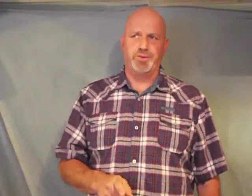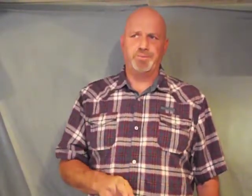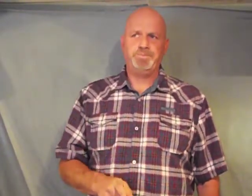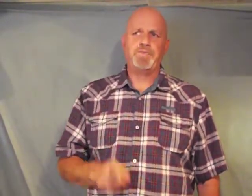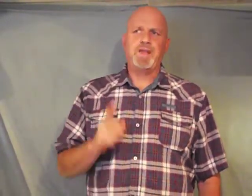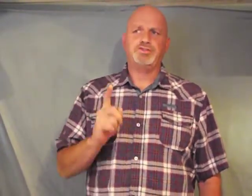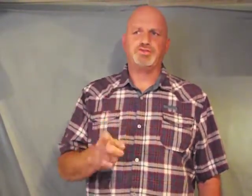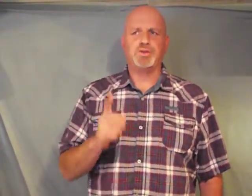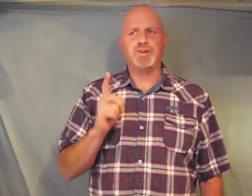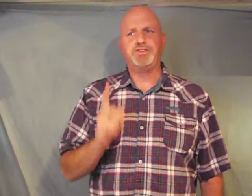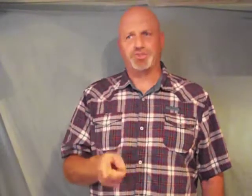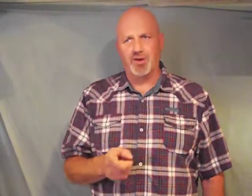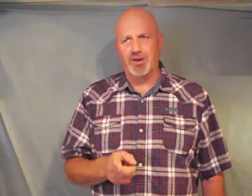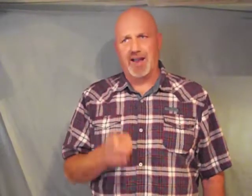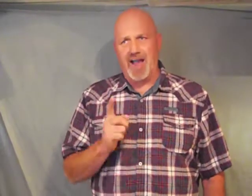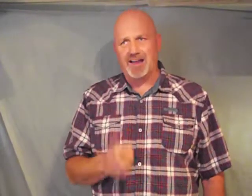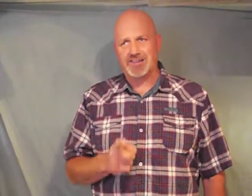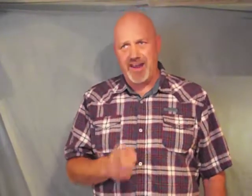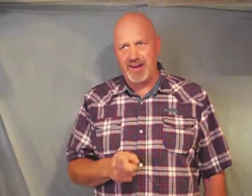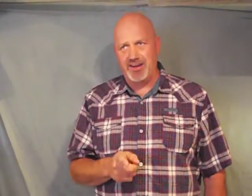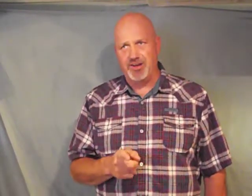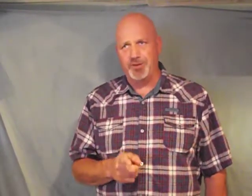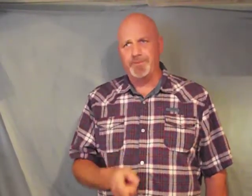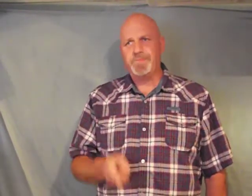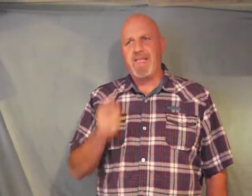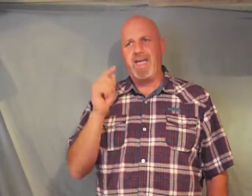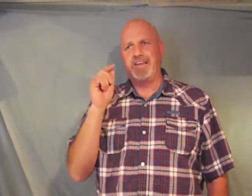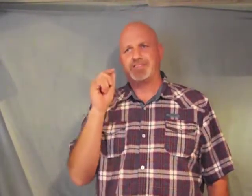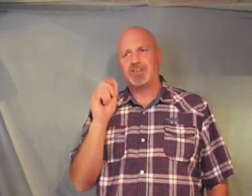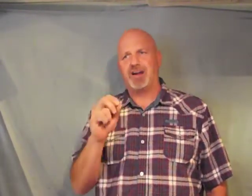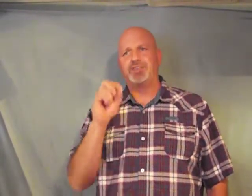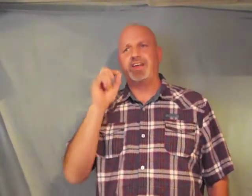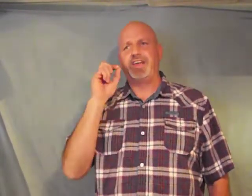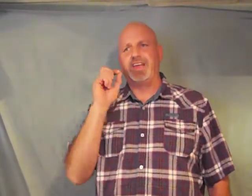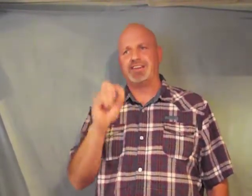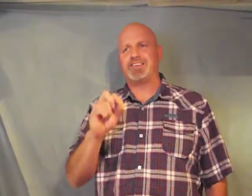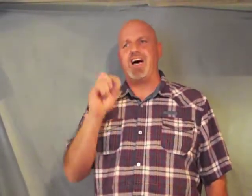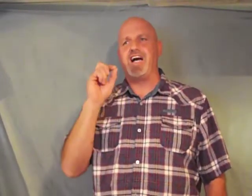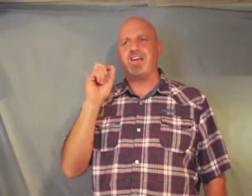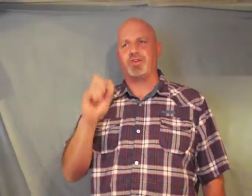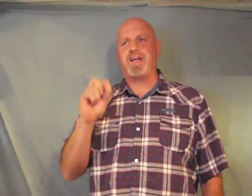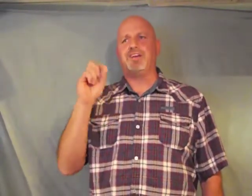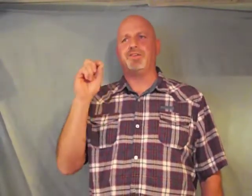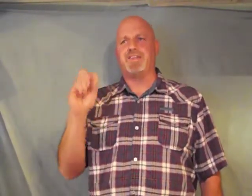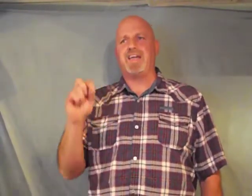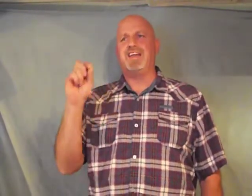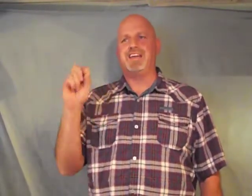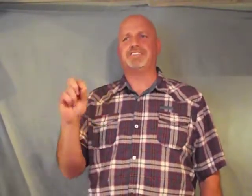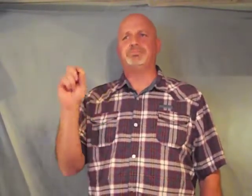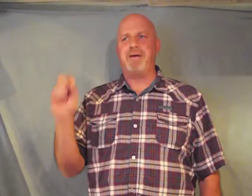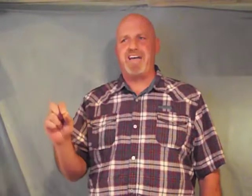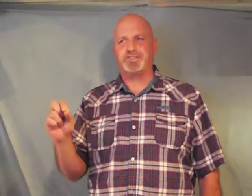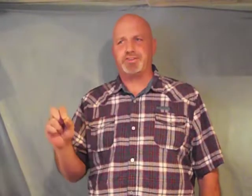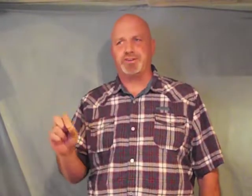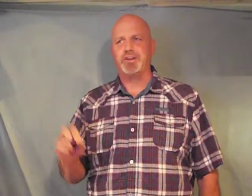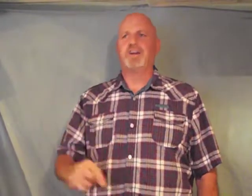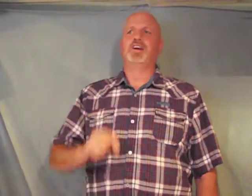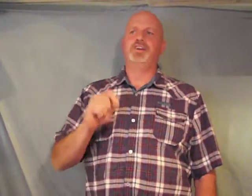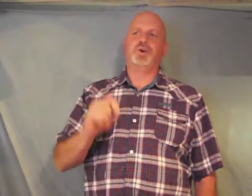truly truly I say to you a servant is not greater than his master nor